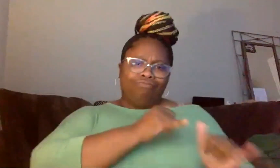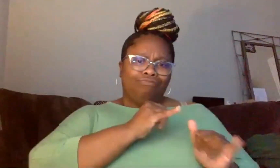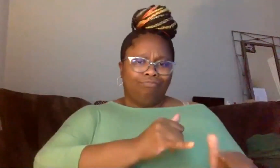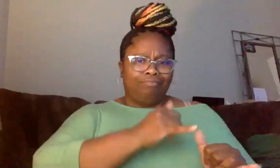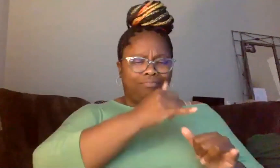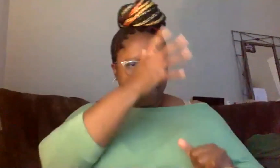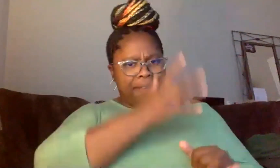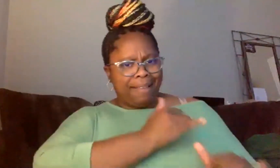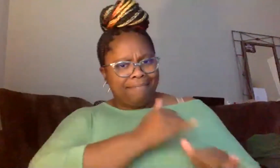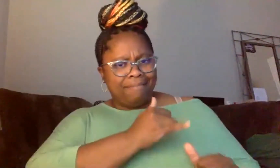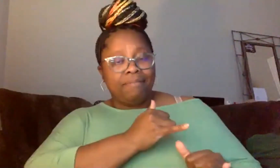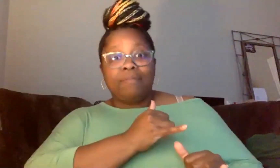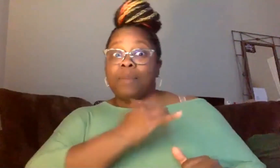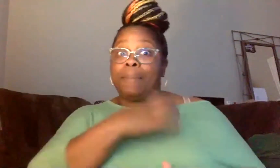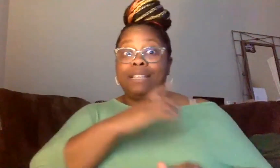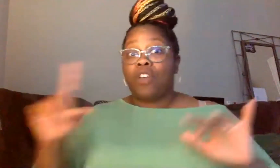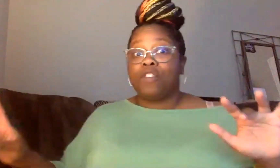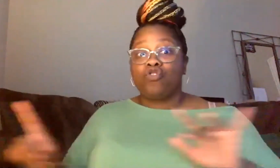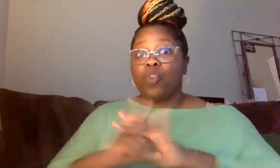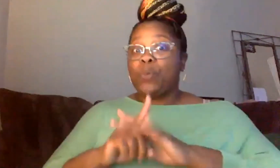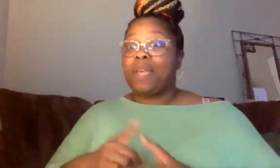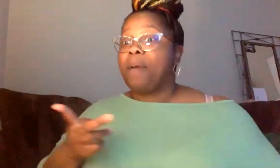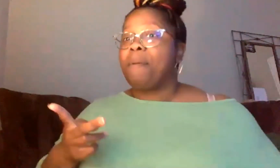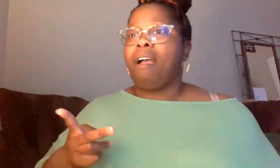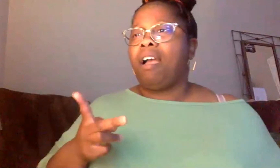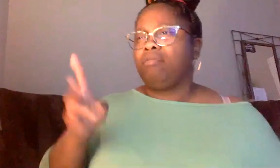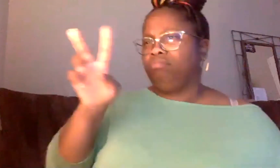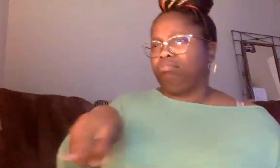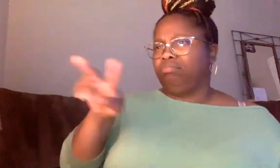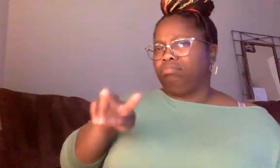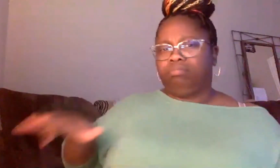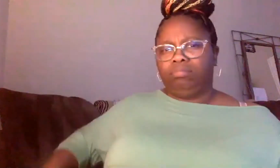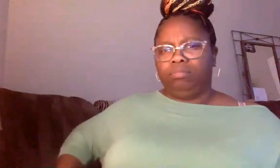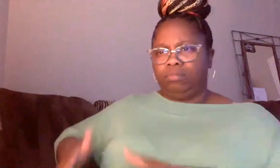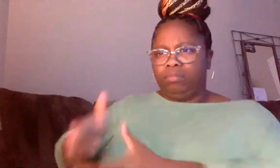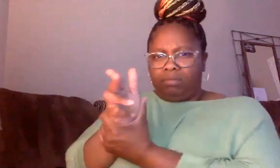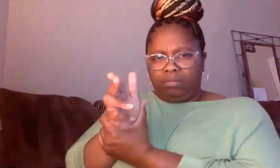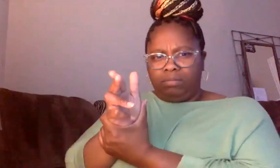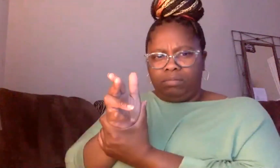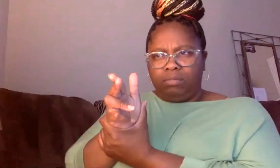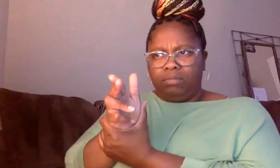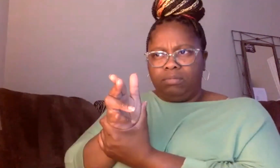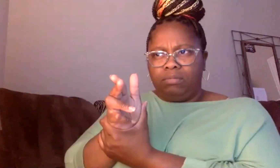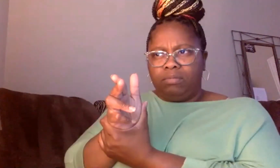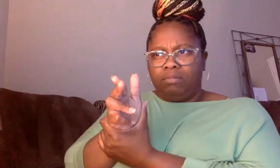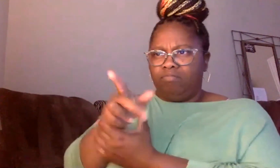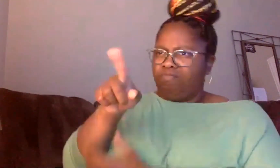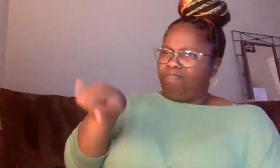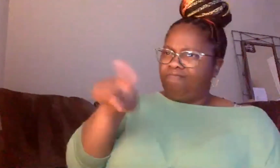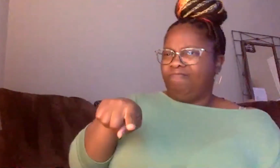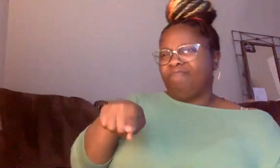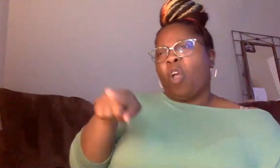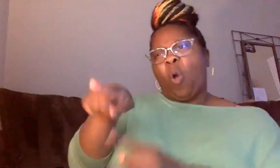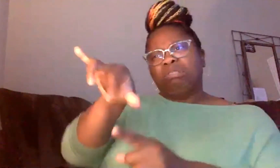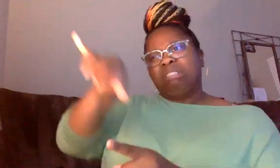what is he seeing? I said, what's he thinking when he brands his Glock? Is he thinking the image of God or a hoodlum on the